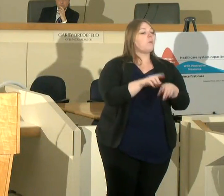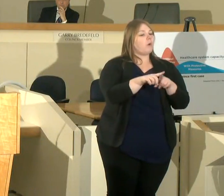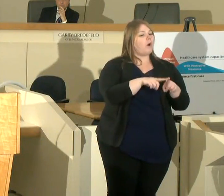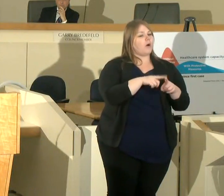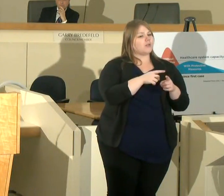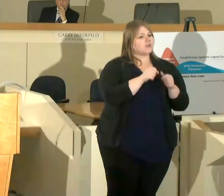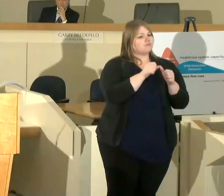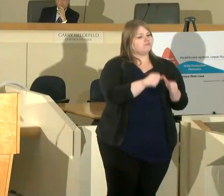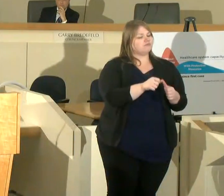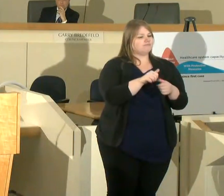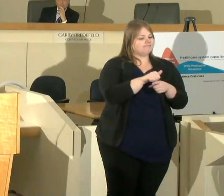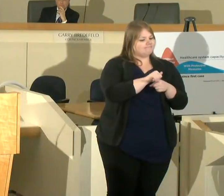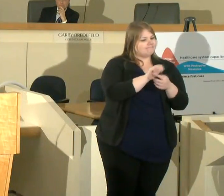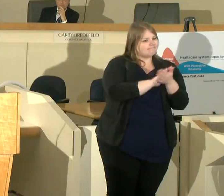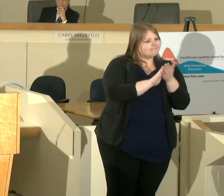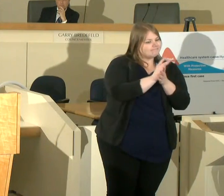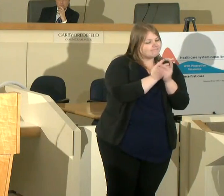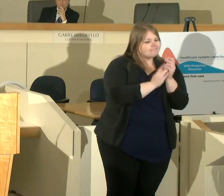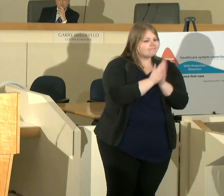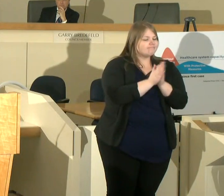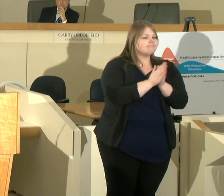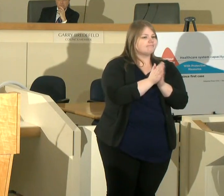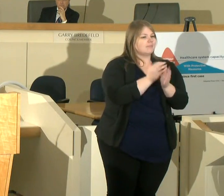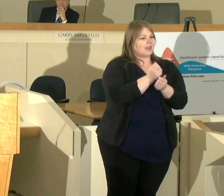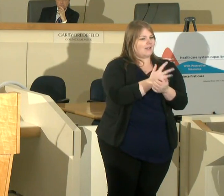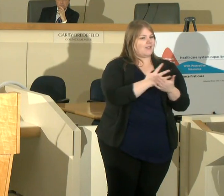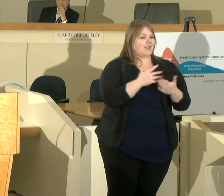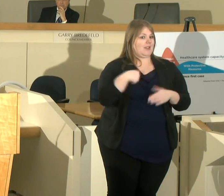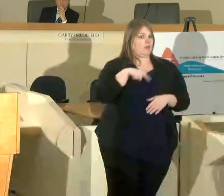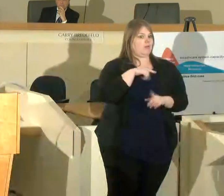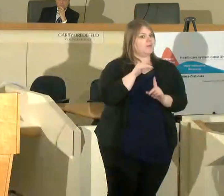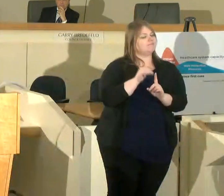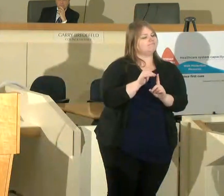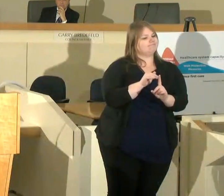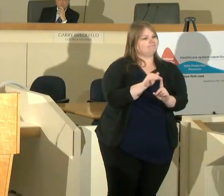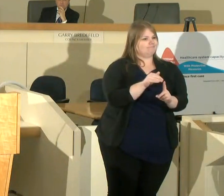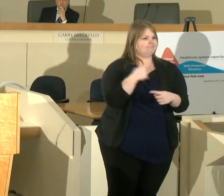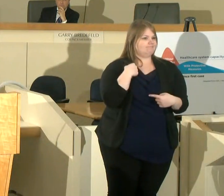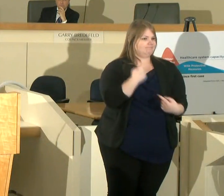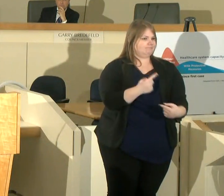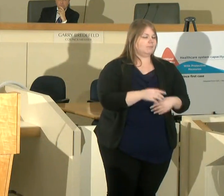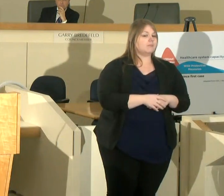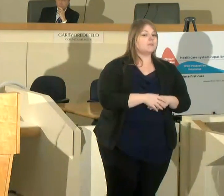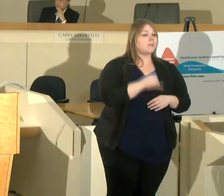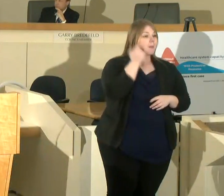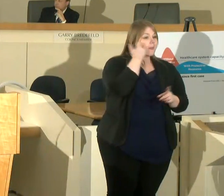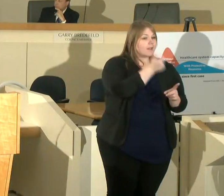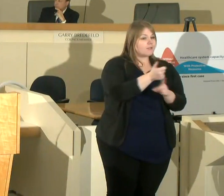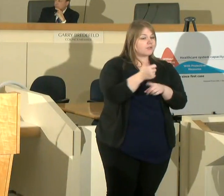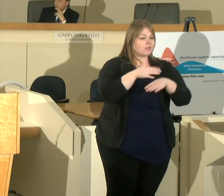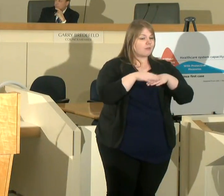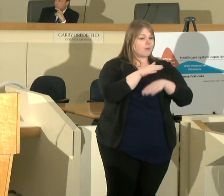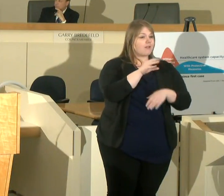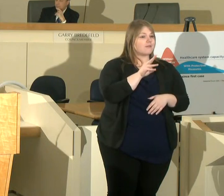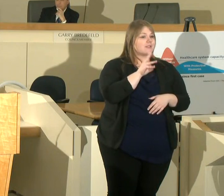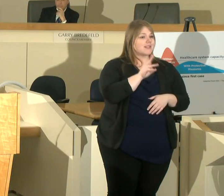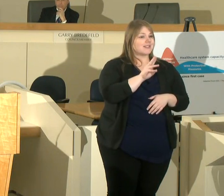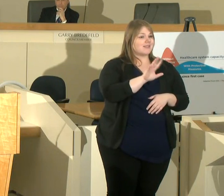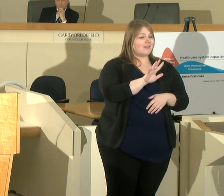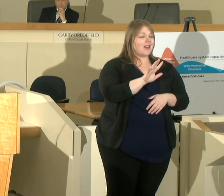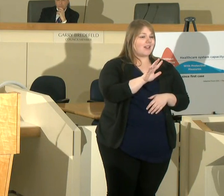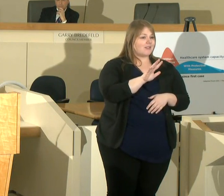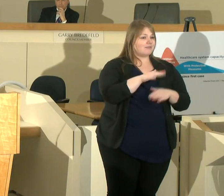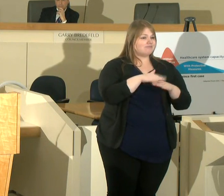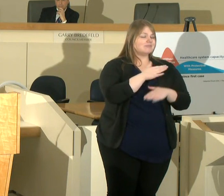hygienic measures that we have all been reminded of in these past weeks if you're 65 or older please isolate